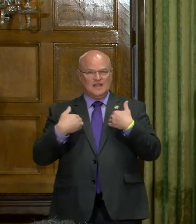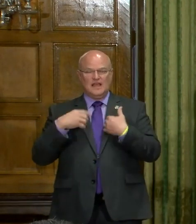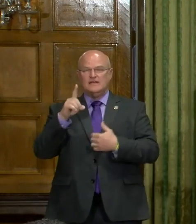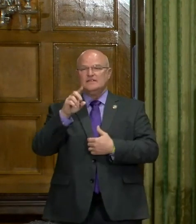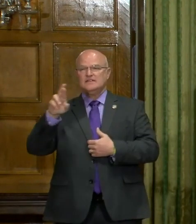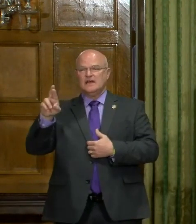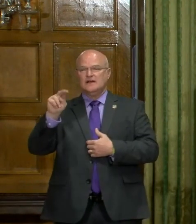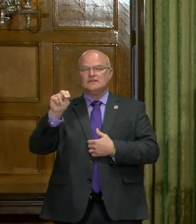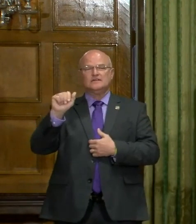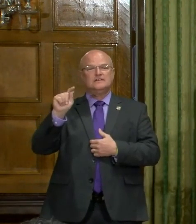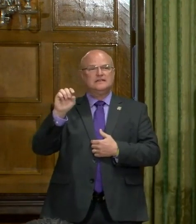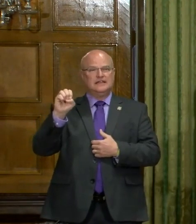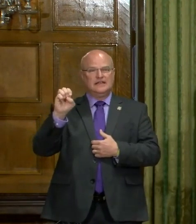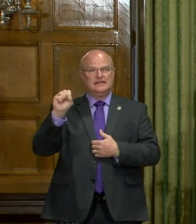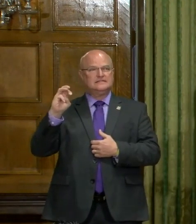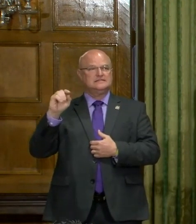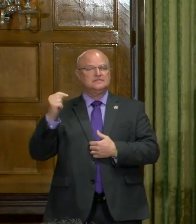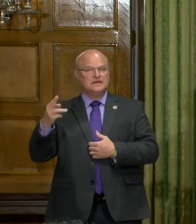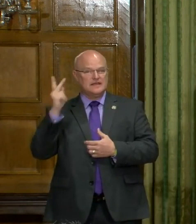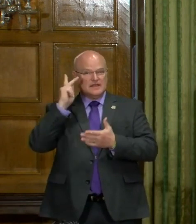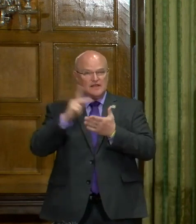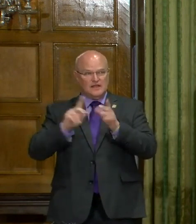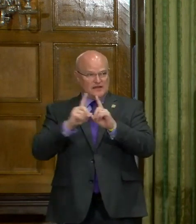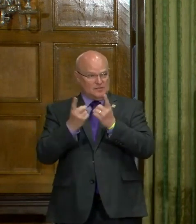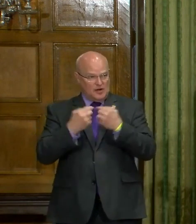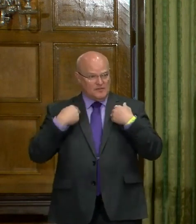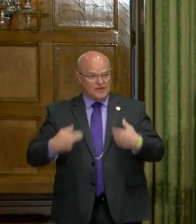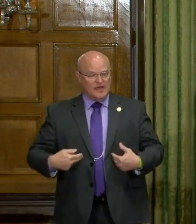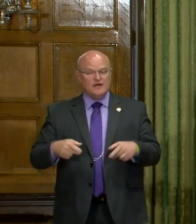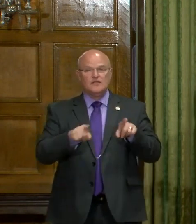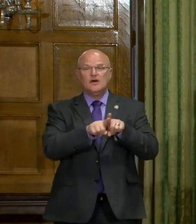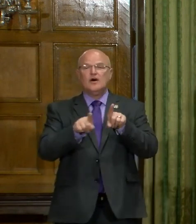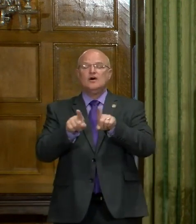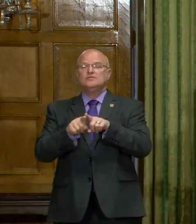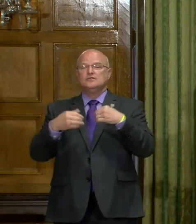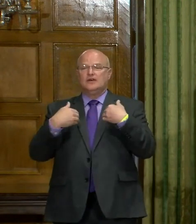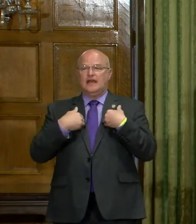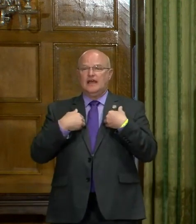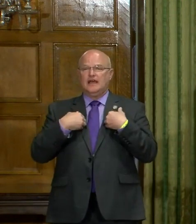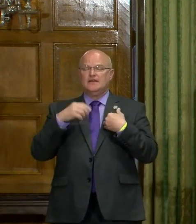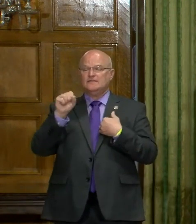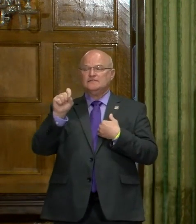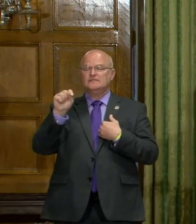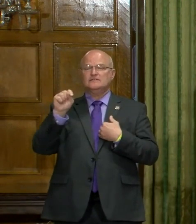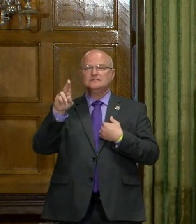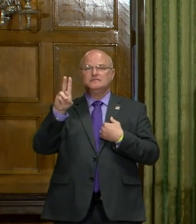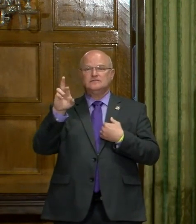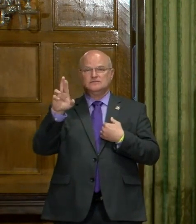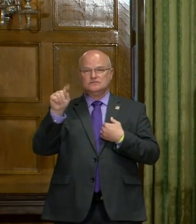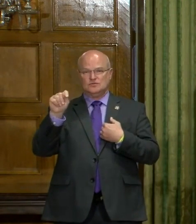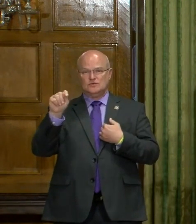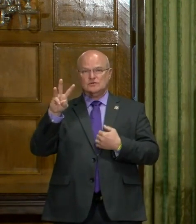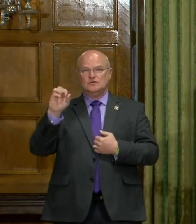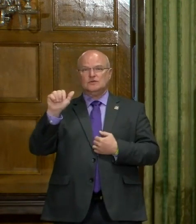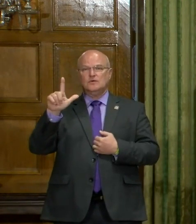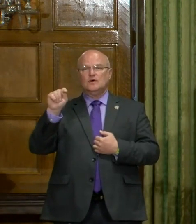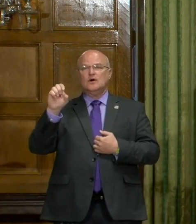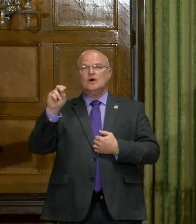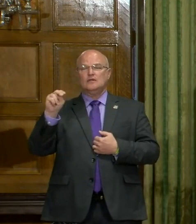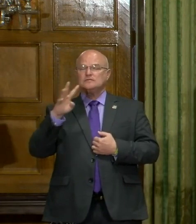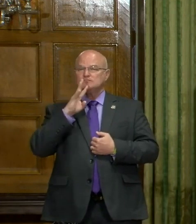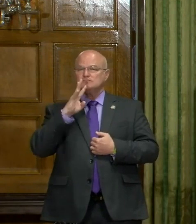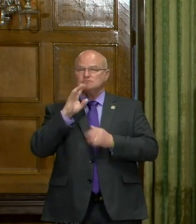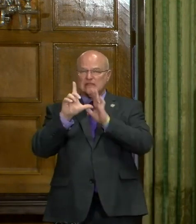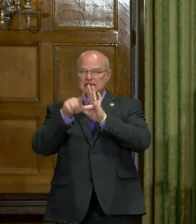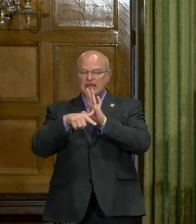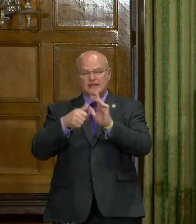Dr. Nate Smith, Secretary of the Department of Health. And today I'm also joined by Stuart Walton, who will be speaking